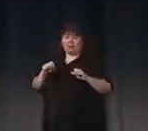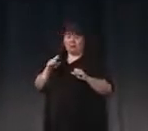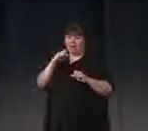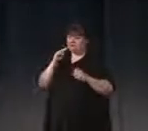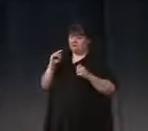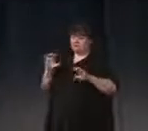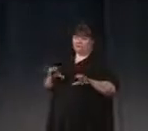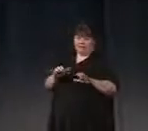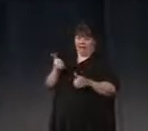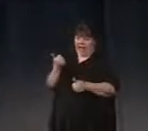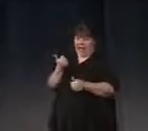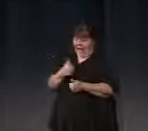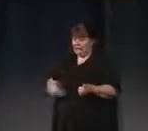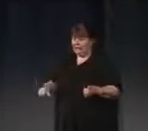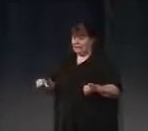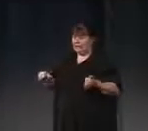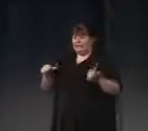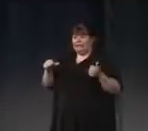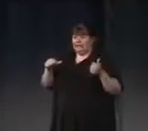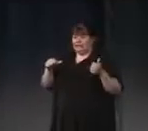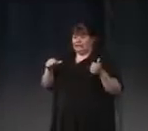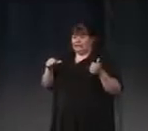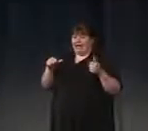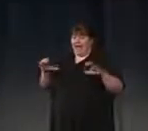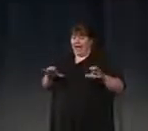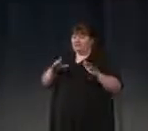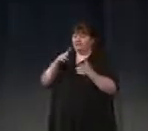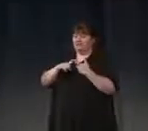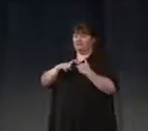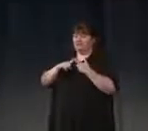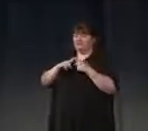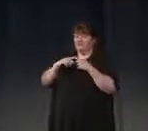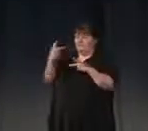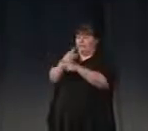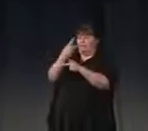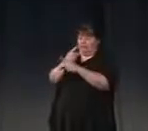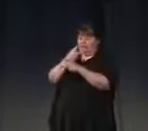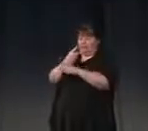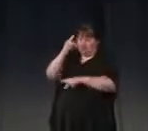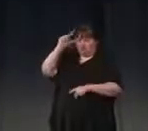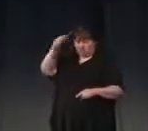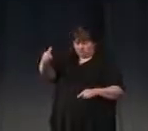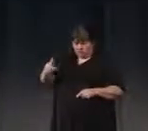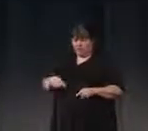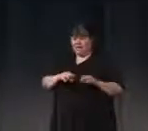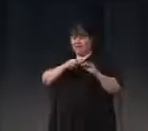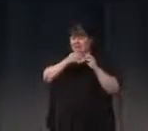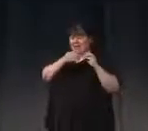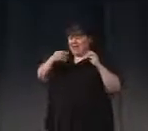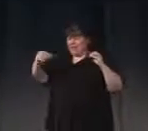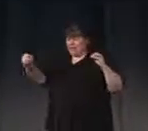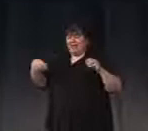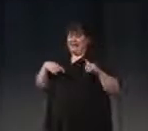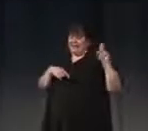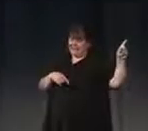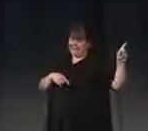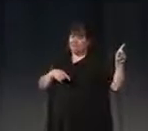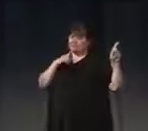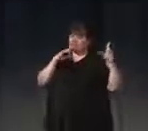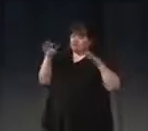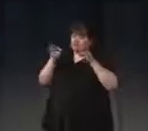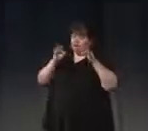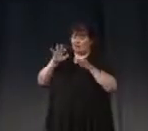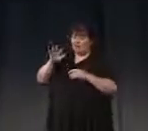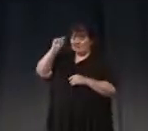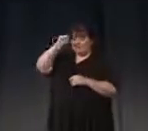any act of algorithmic logic. We should note that he here was describing his